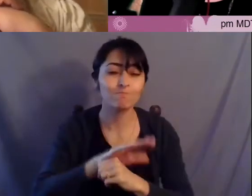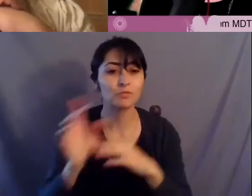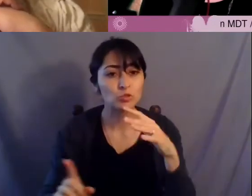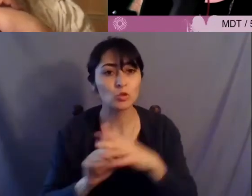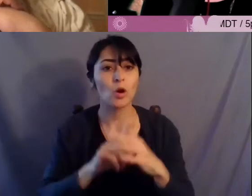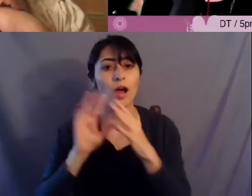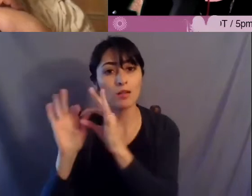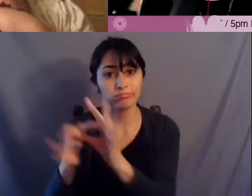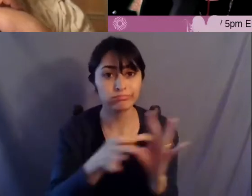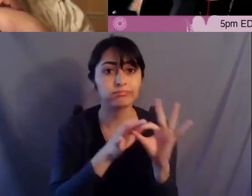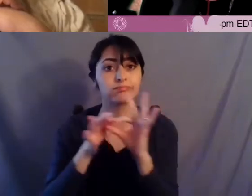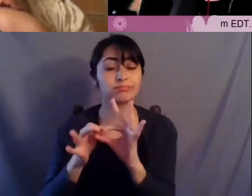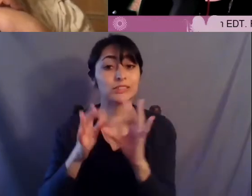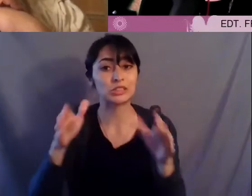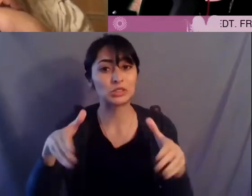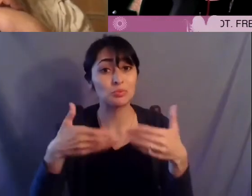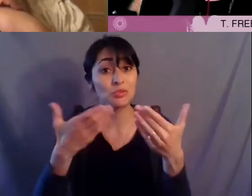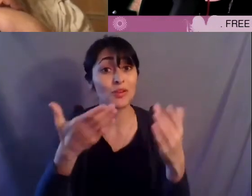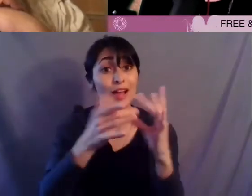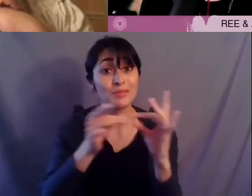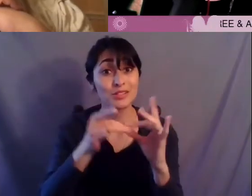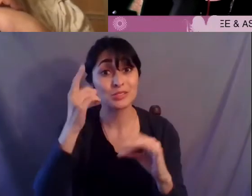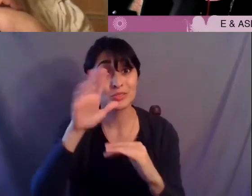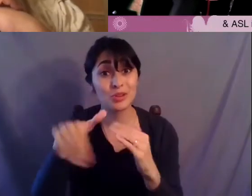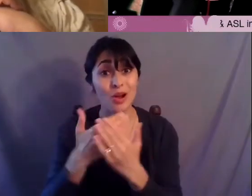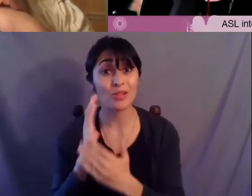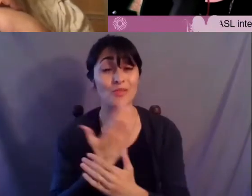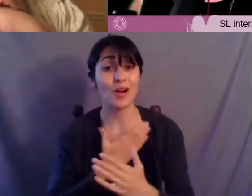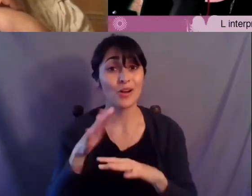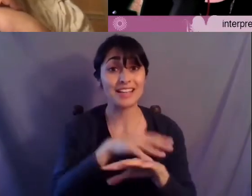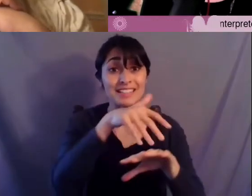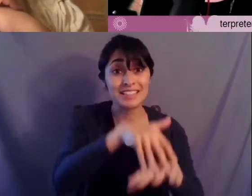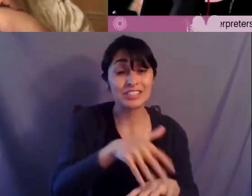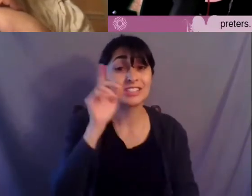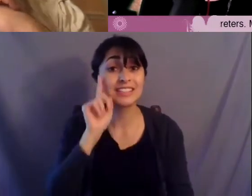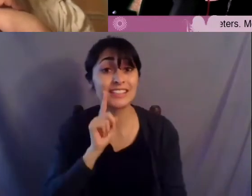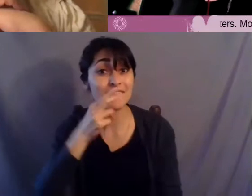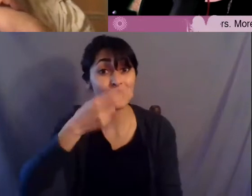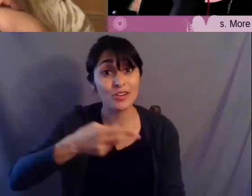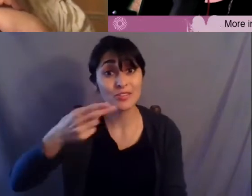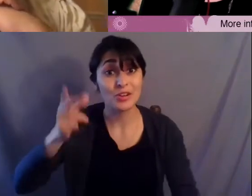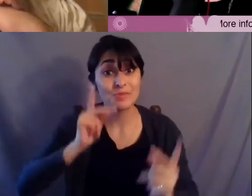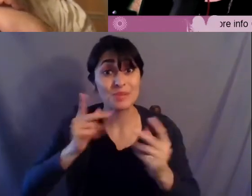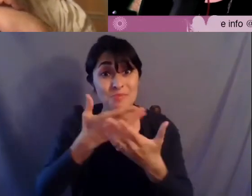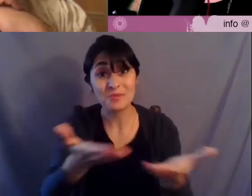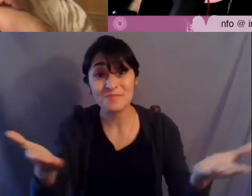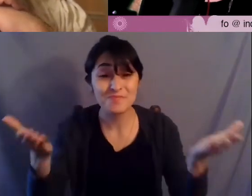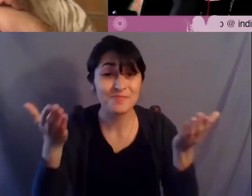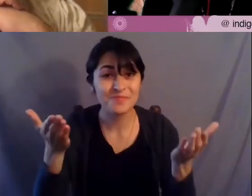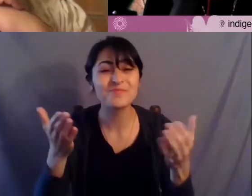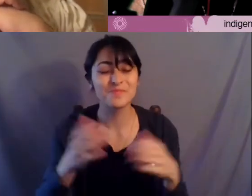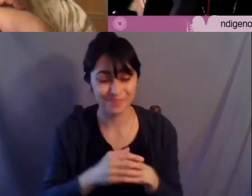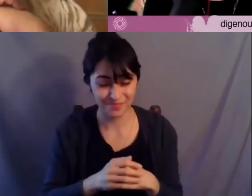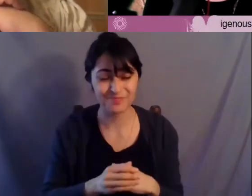to bring to our indigenous and all others deaf and hard of hearing families and audiences